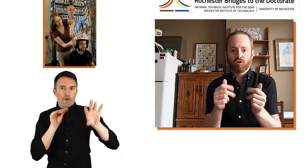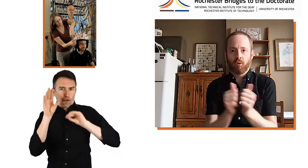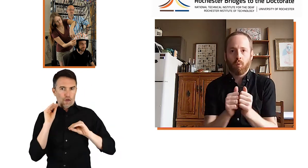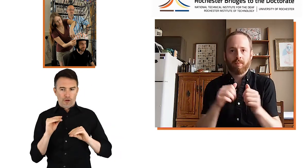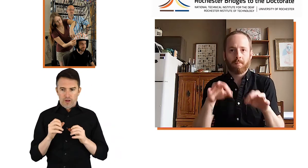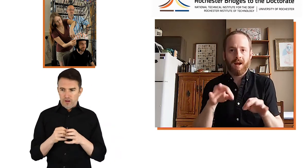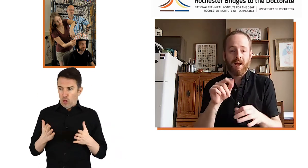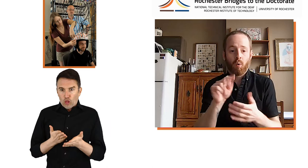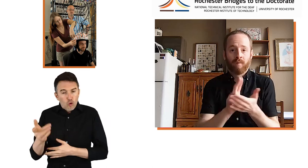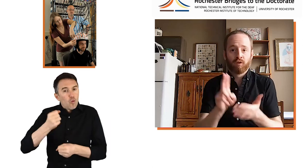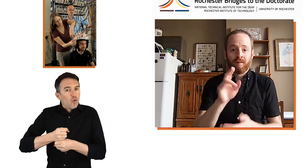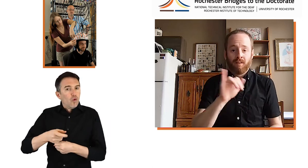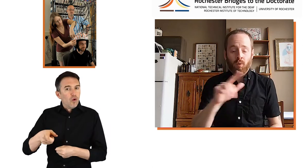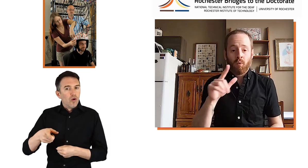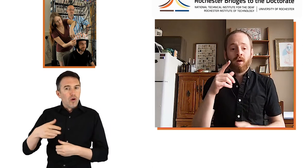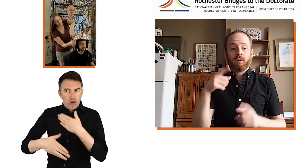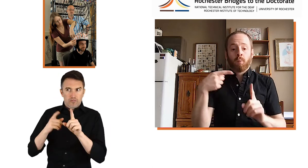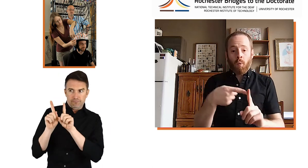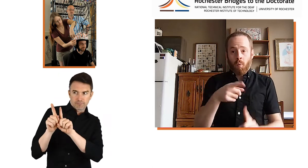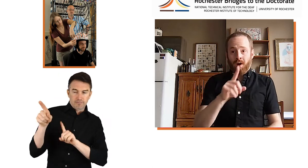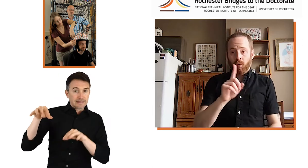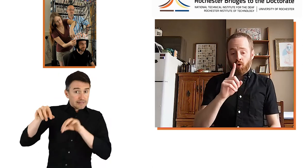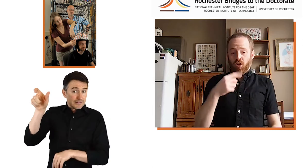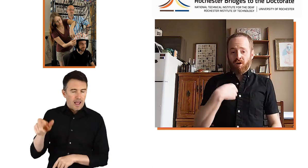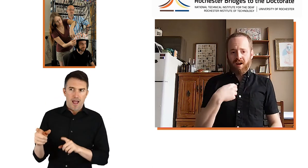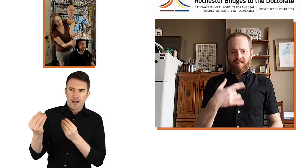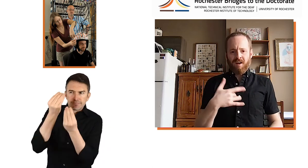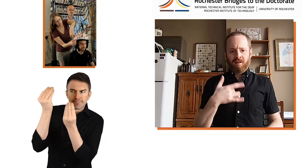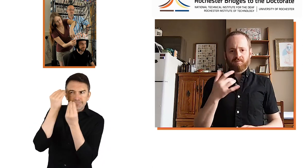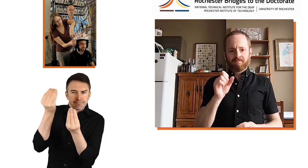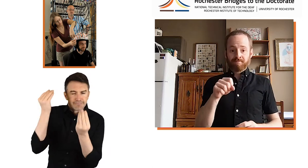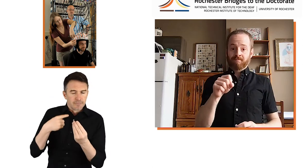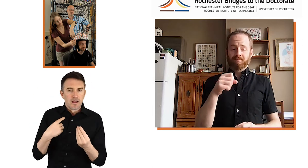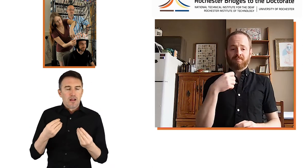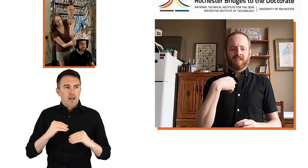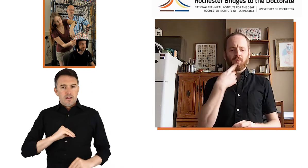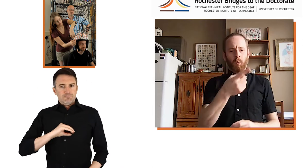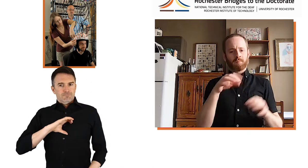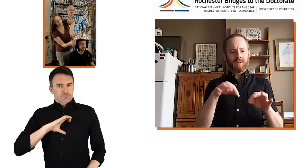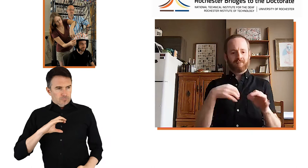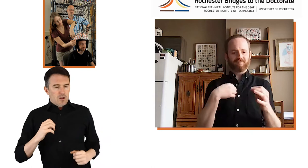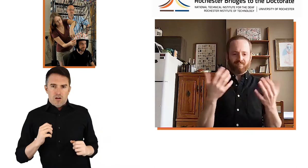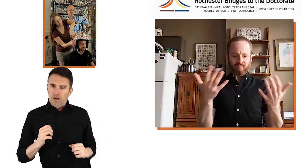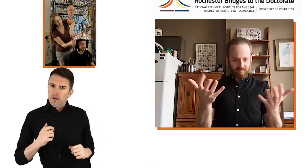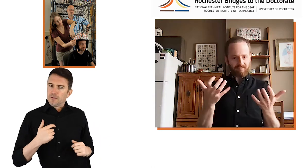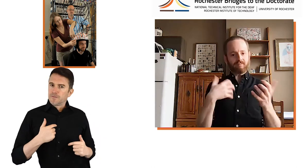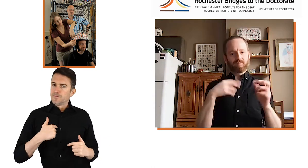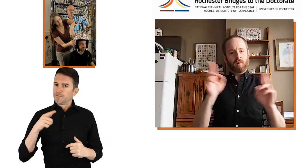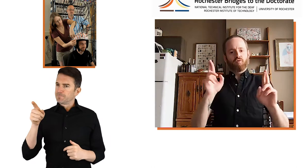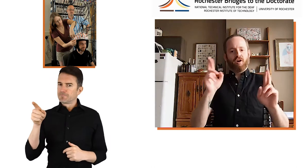I grew even more through my position at the University of Illinois with Matt. And